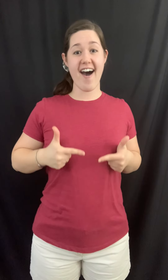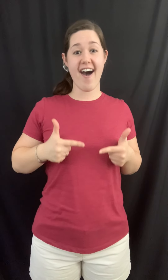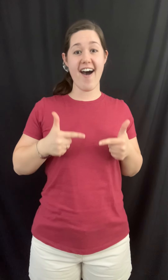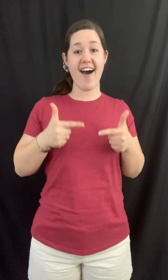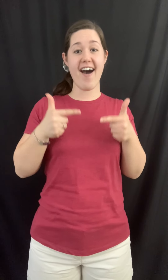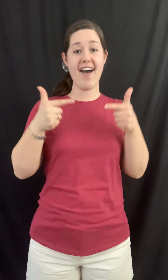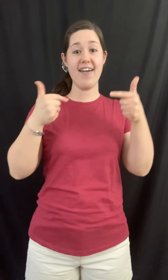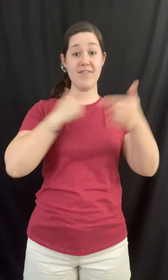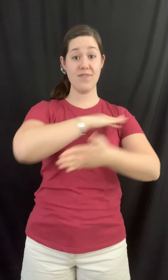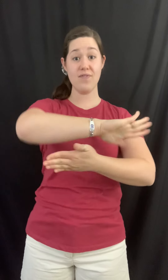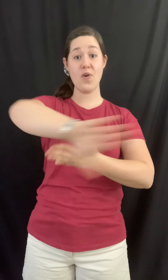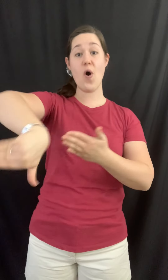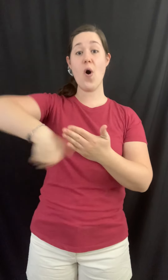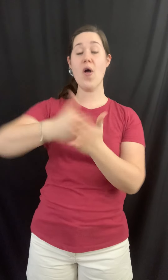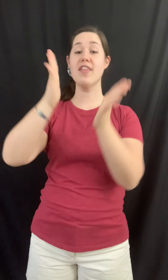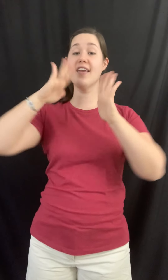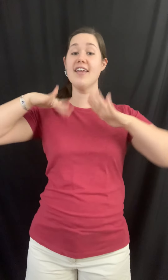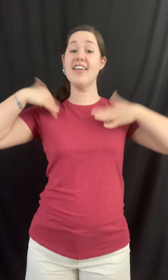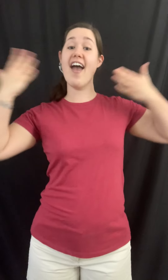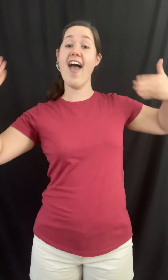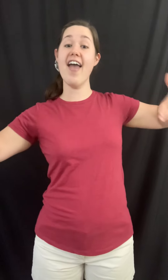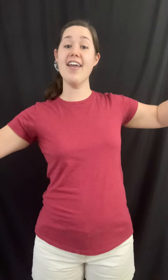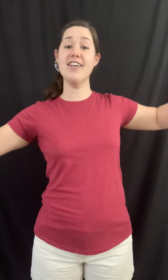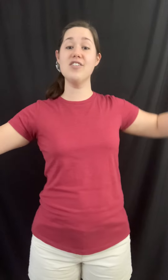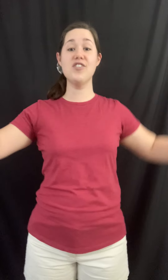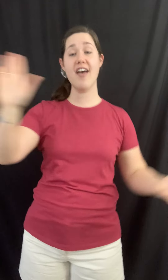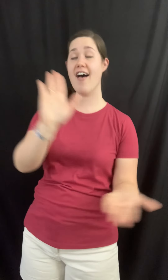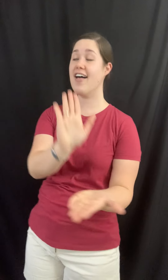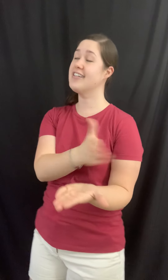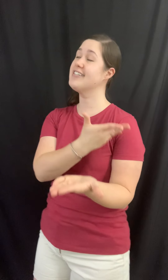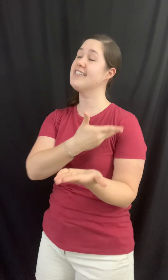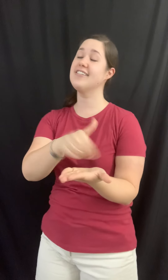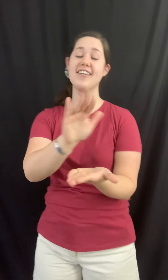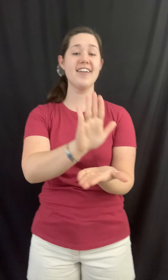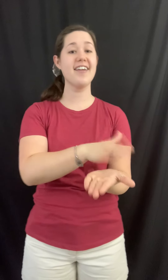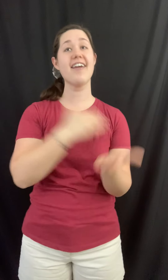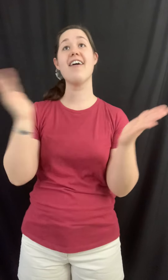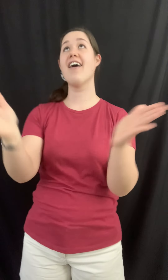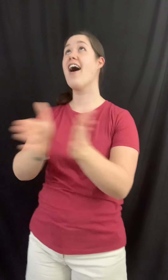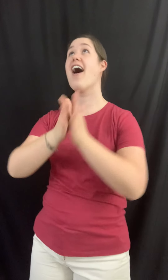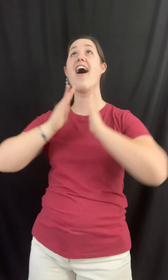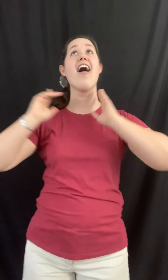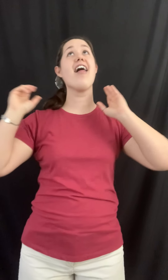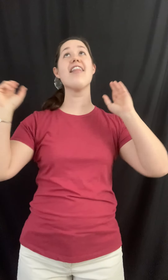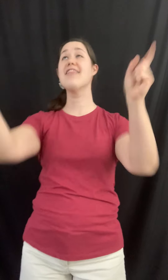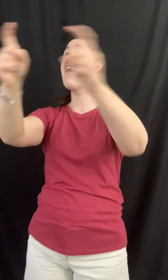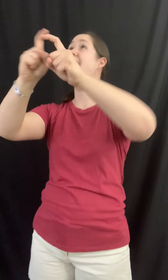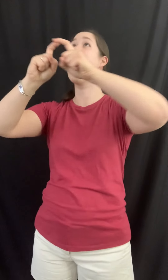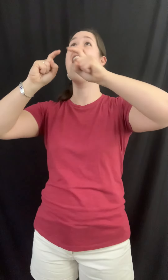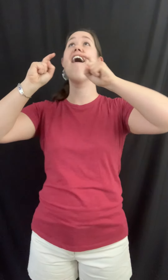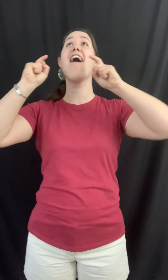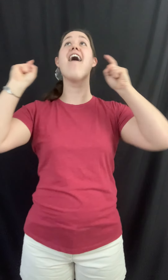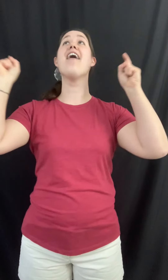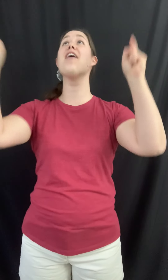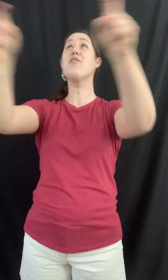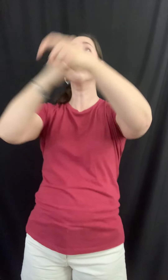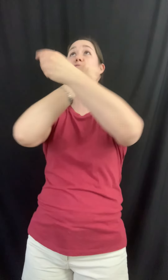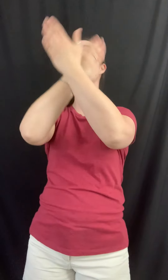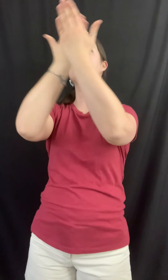All the angels sing, hallelujah.